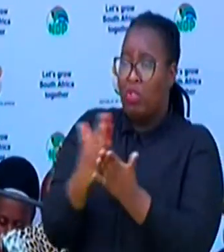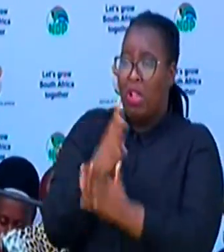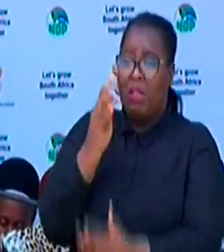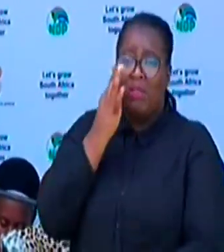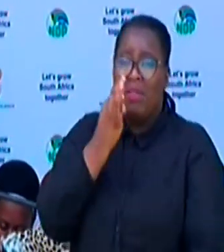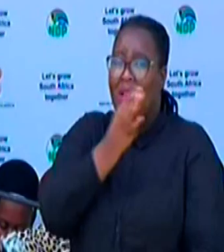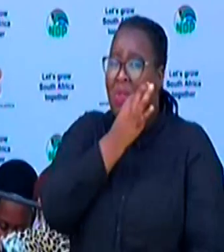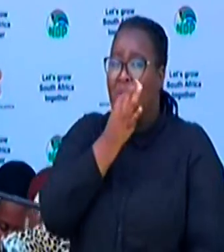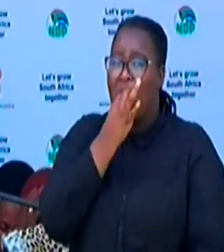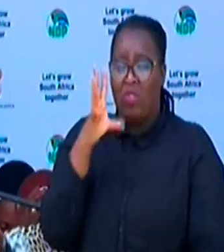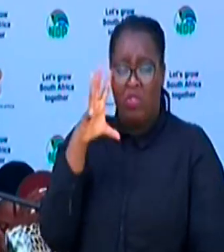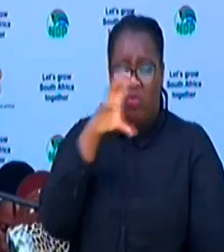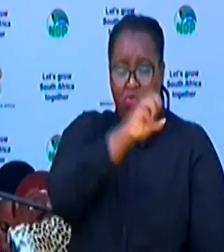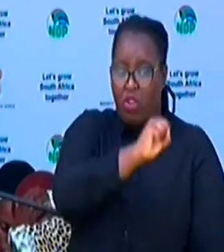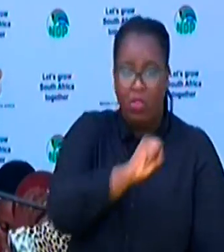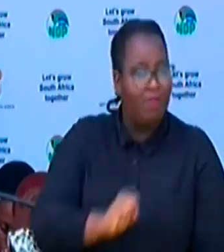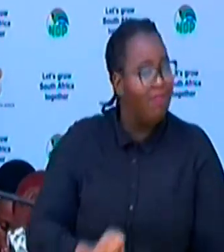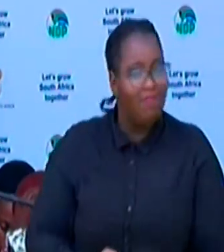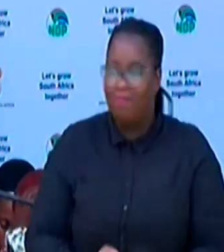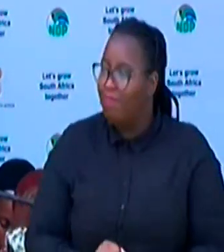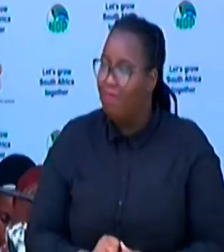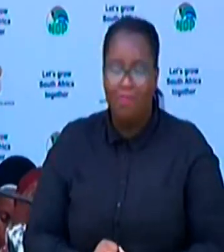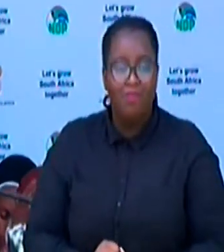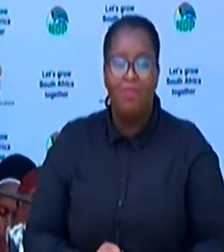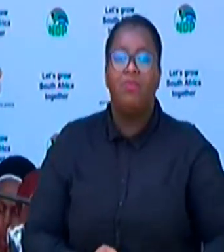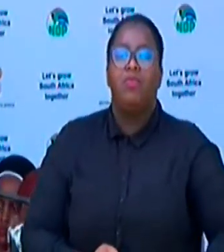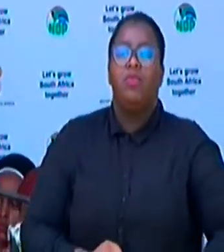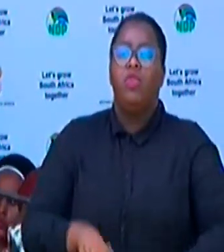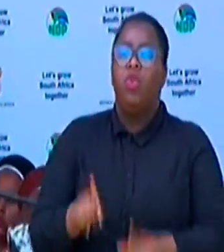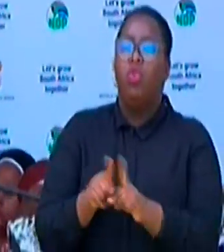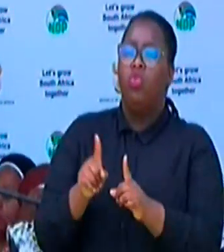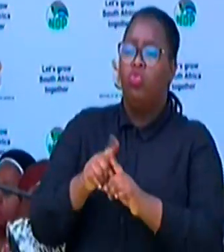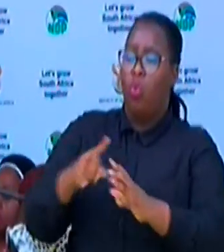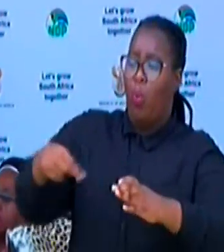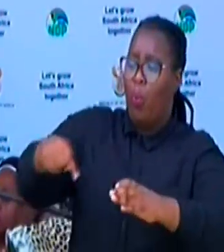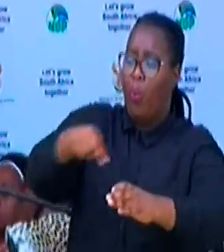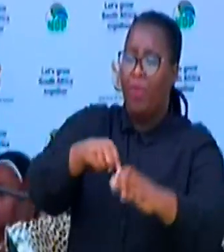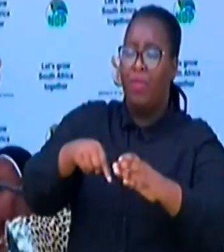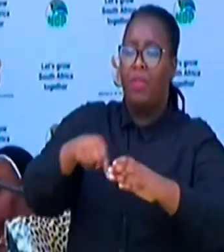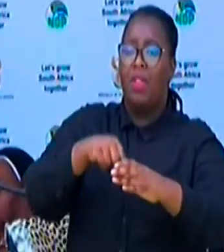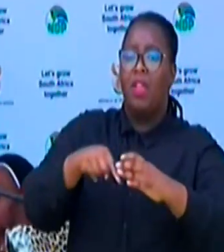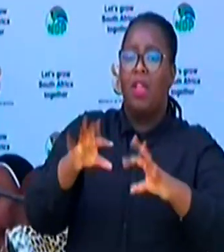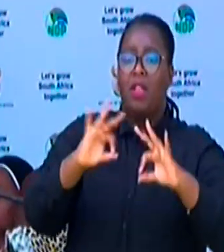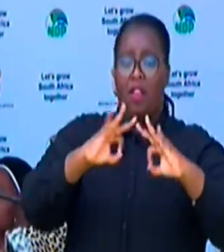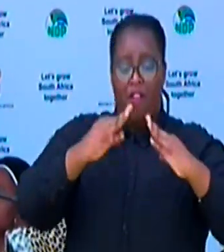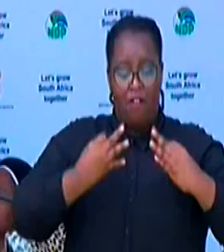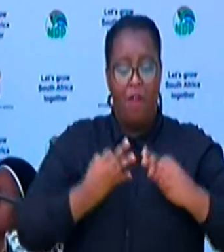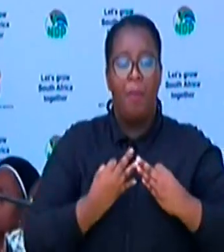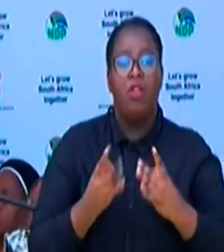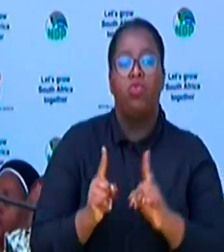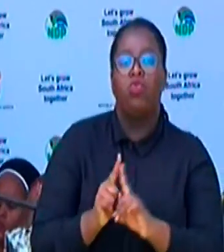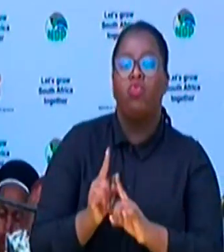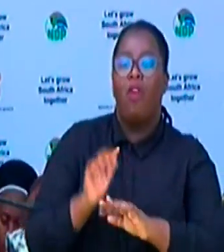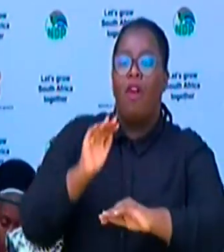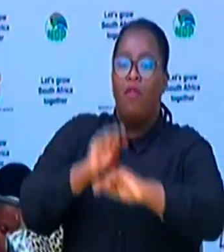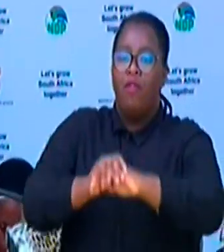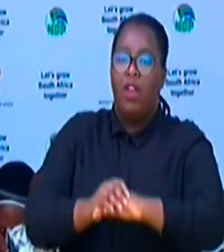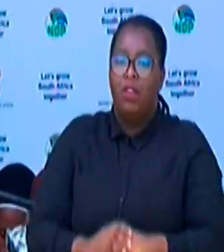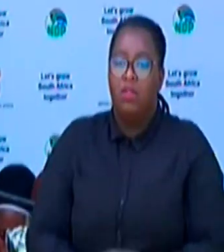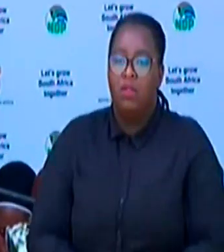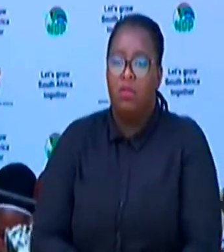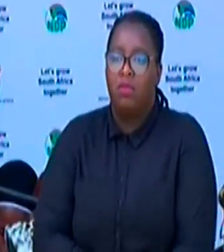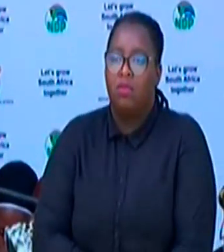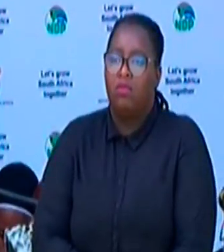or unstable characters, even within families and clans. Greek